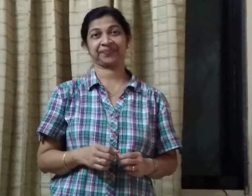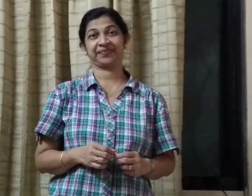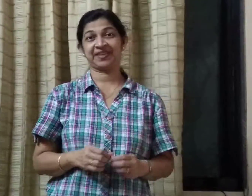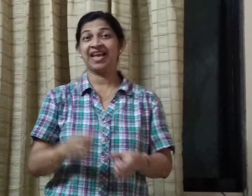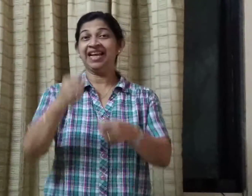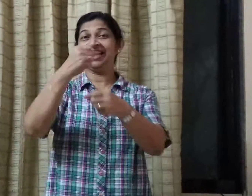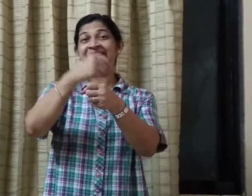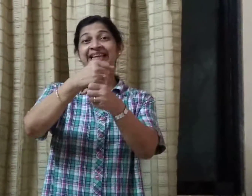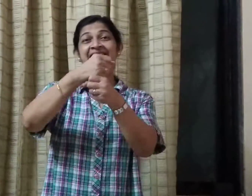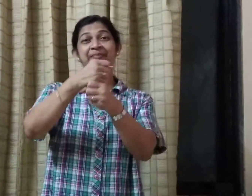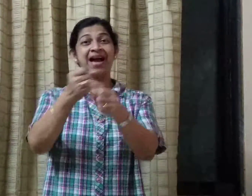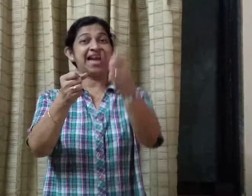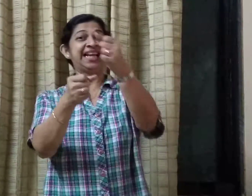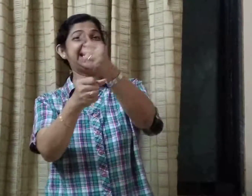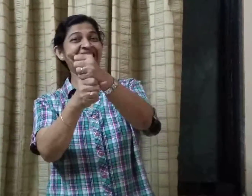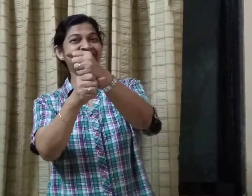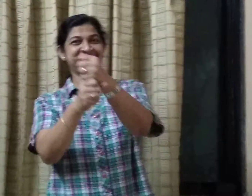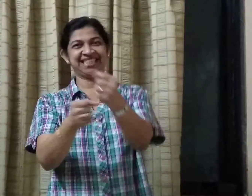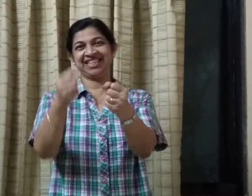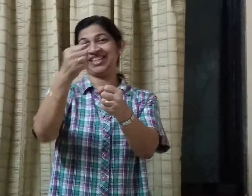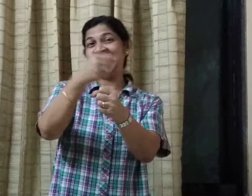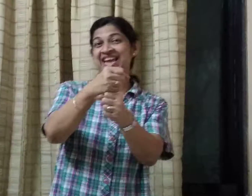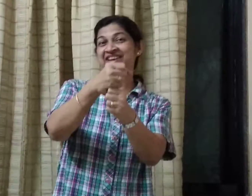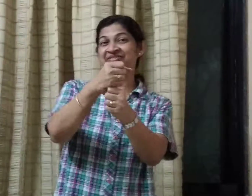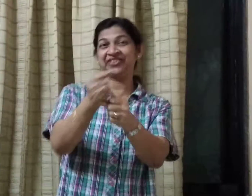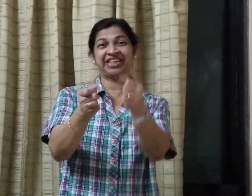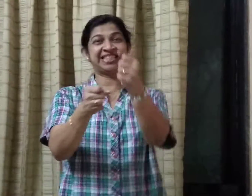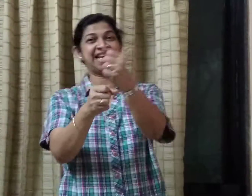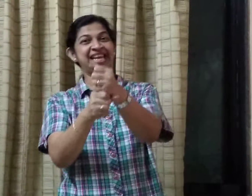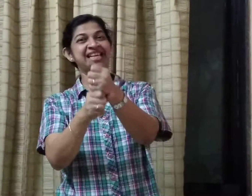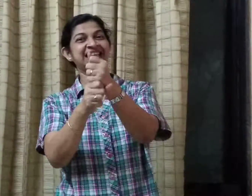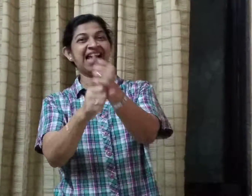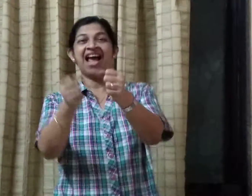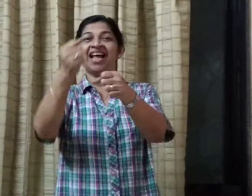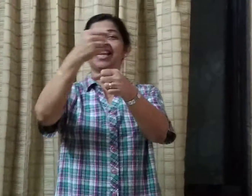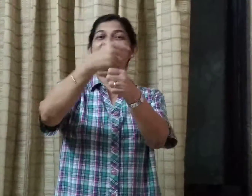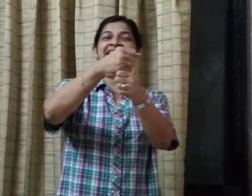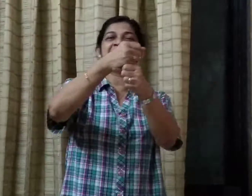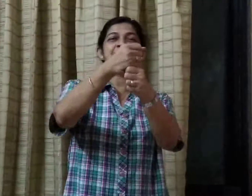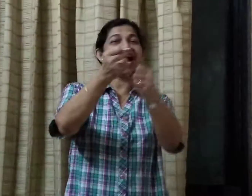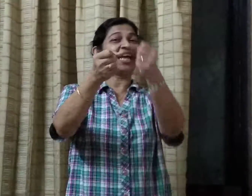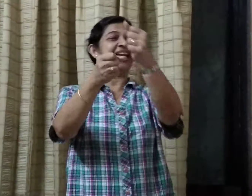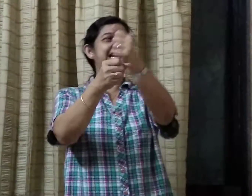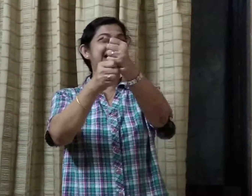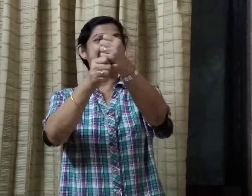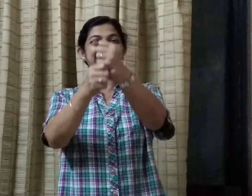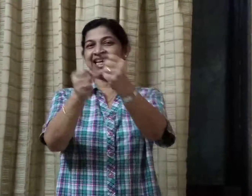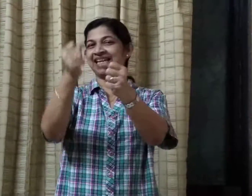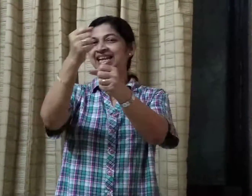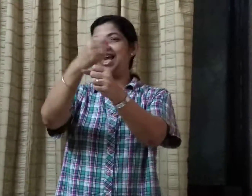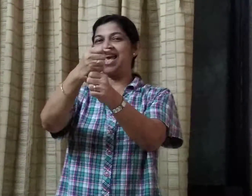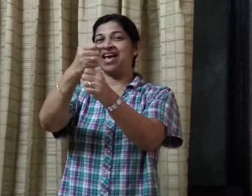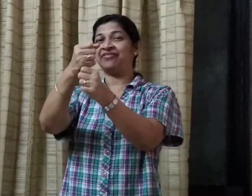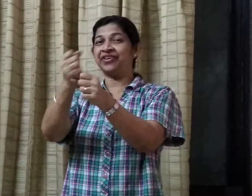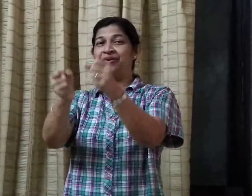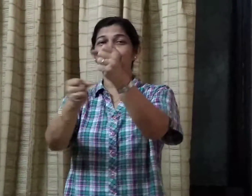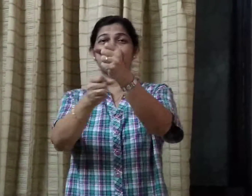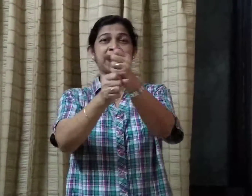Little by little, every day. Little by little, in every way.